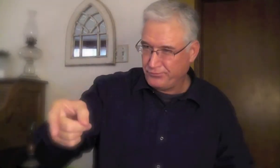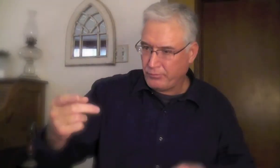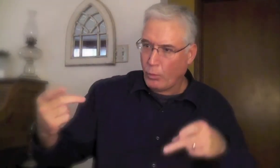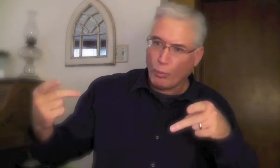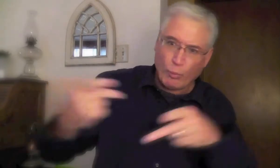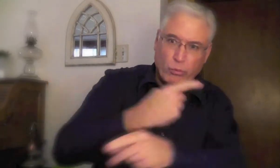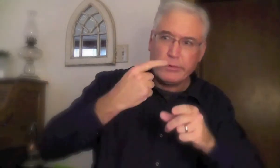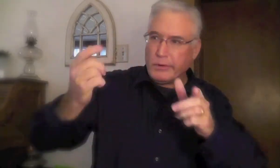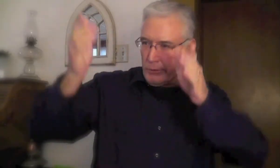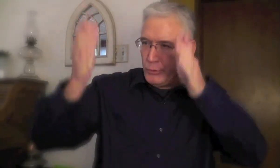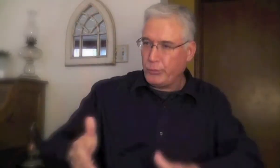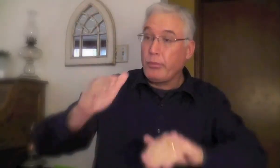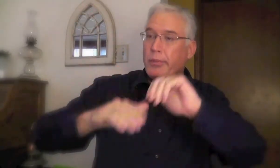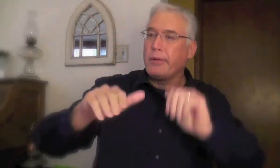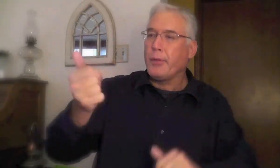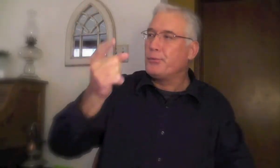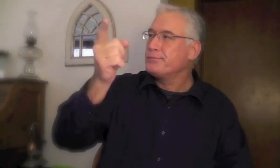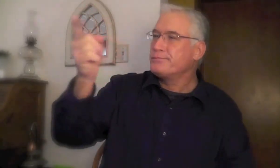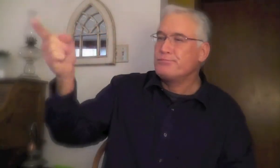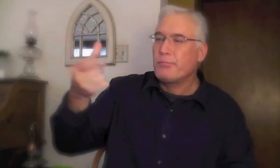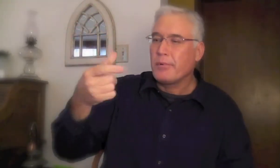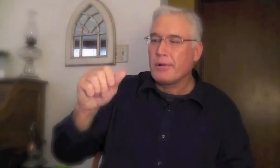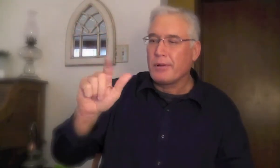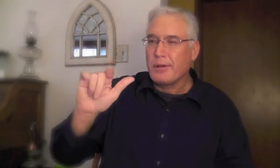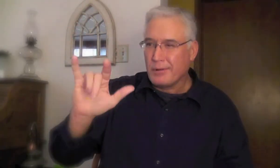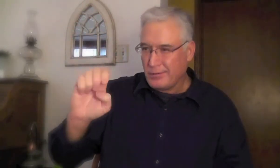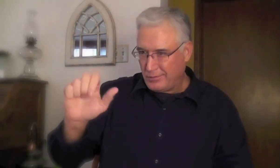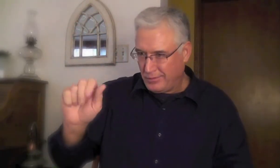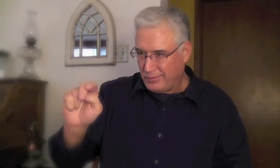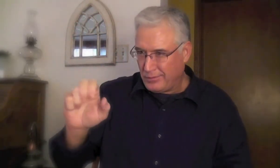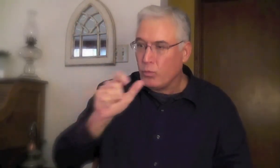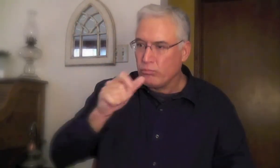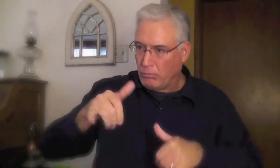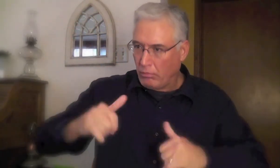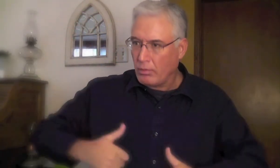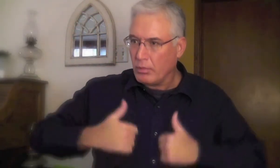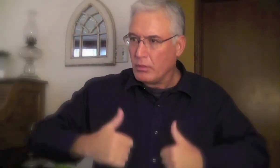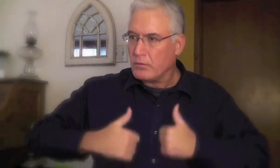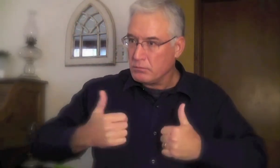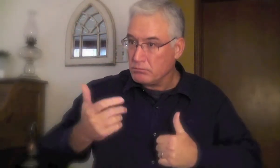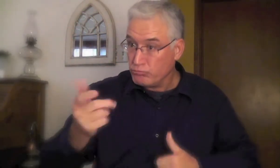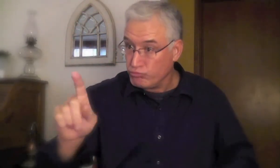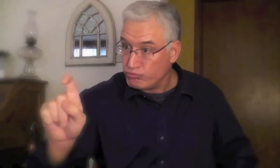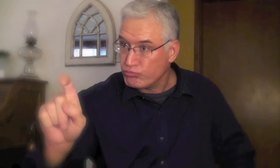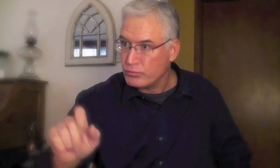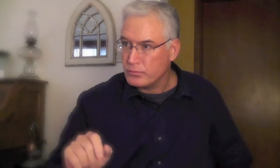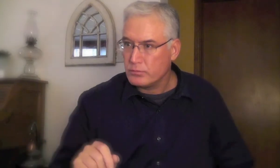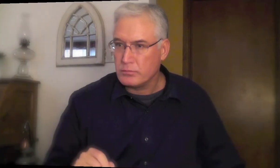reason because they were worse sinners than the other Galileans who lived. Is that why?